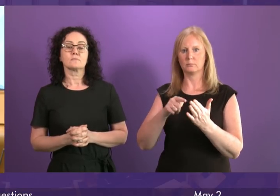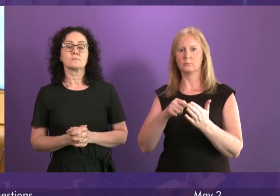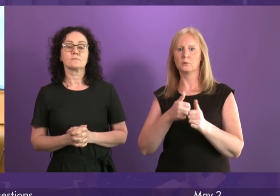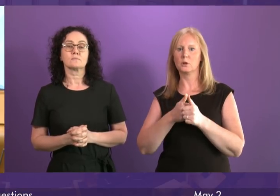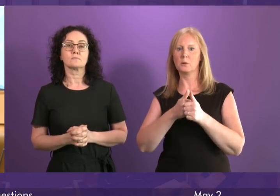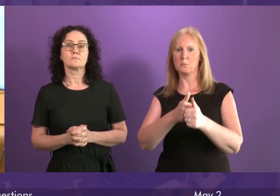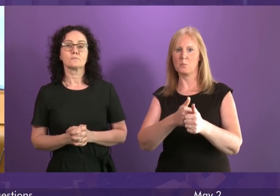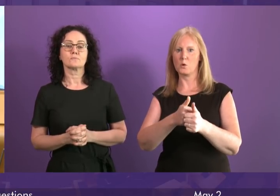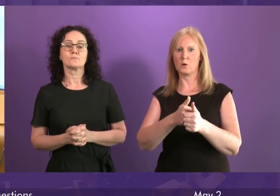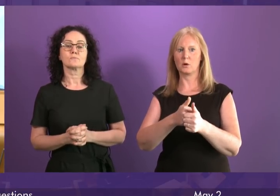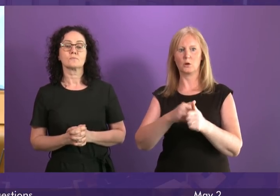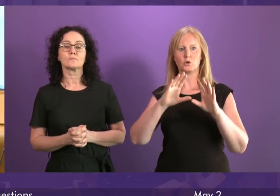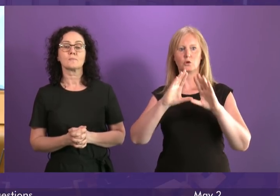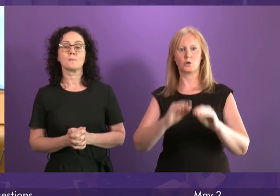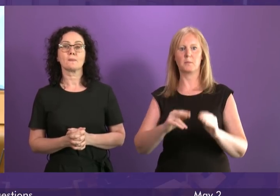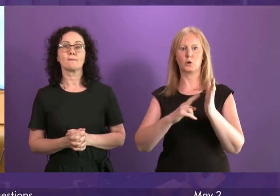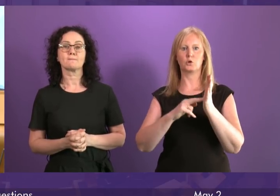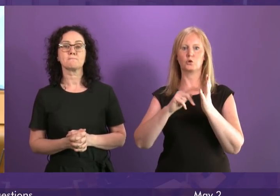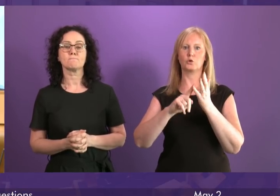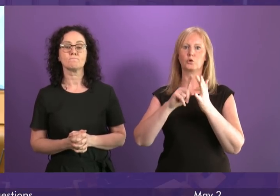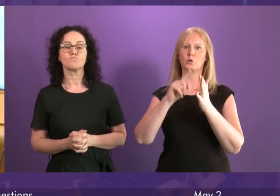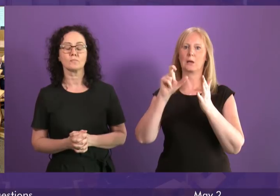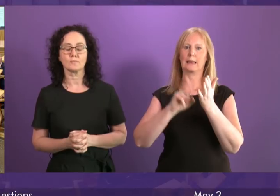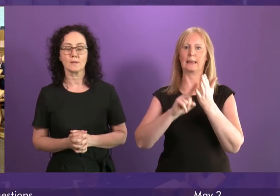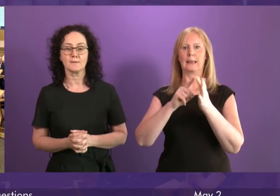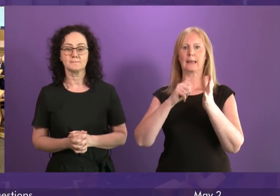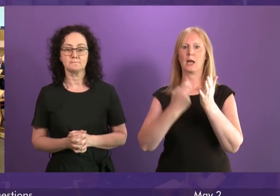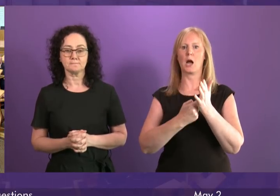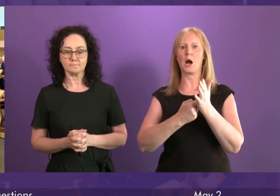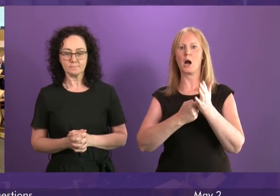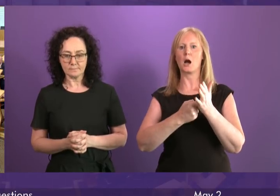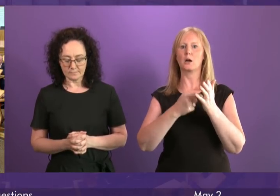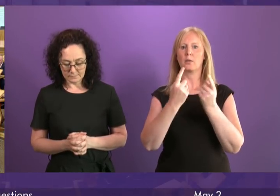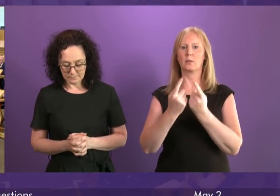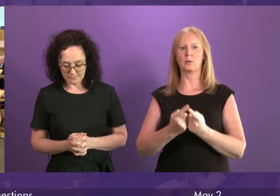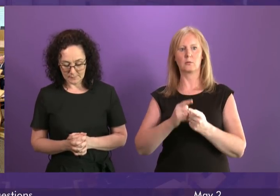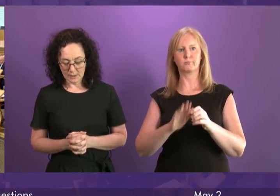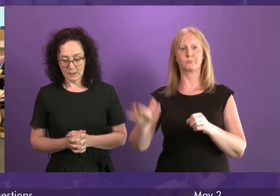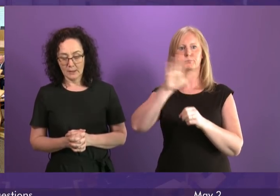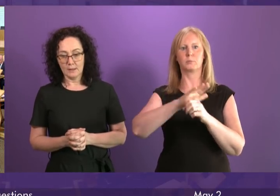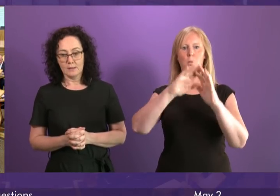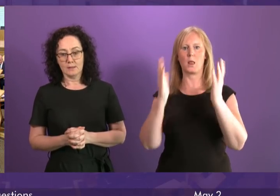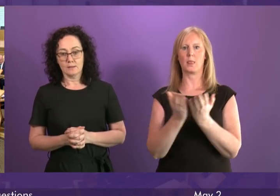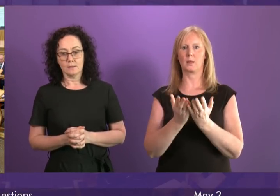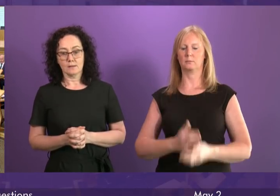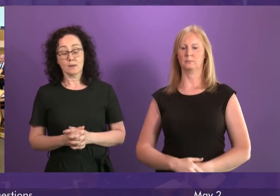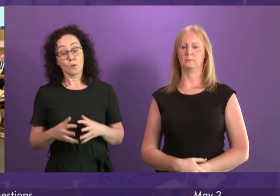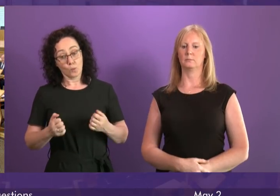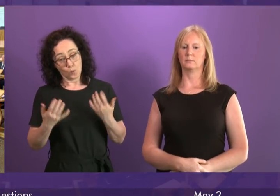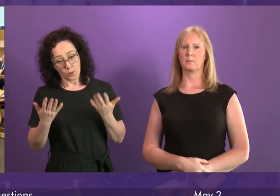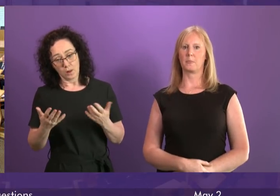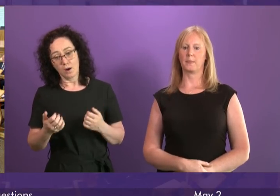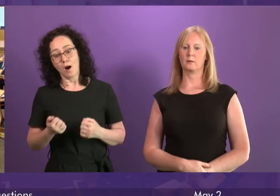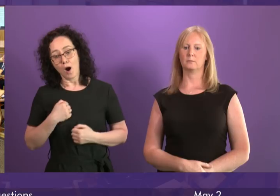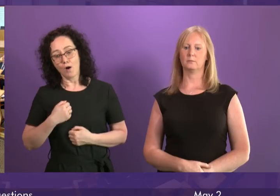calling for an end to the nuclear weapons across the world? First Minister. Well, we take the view, which I think